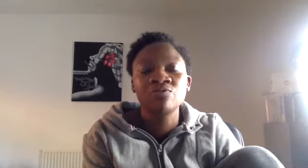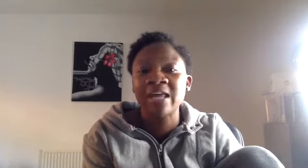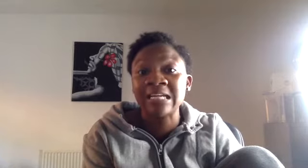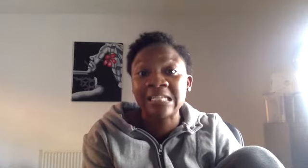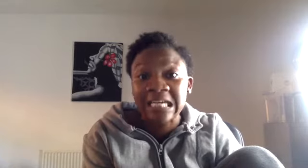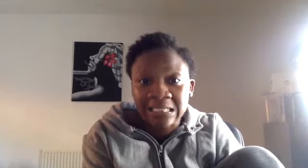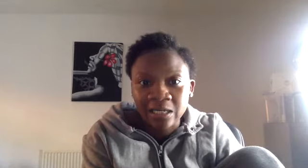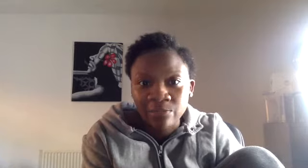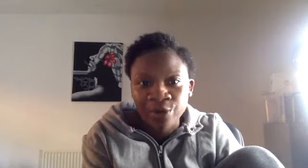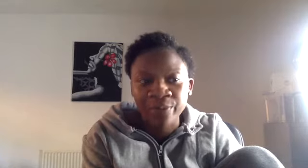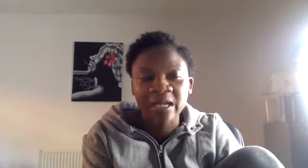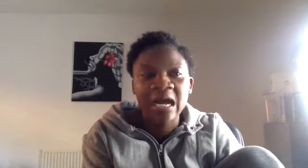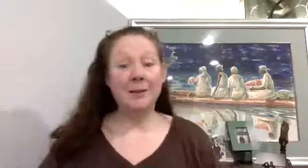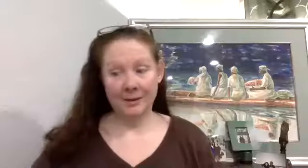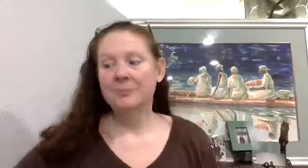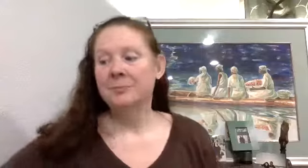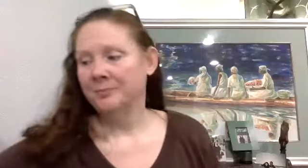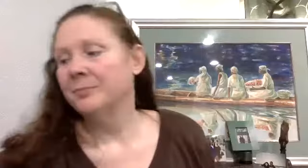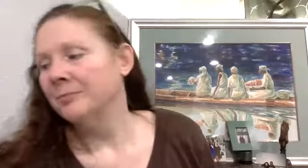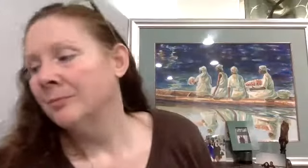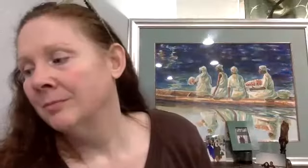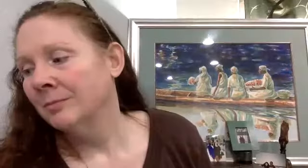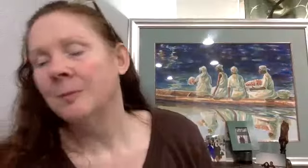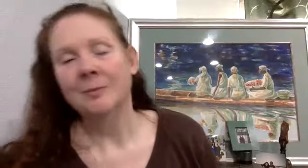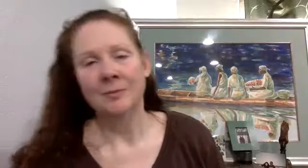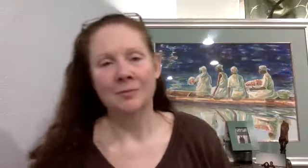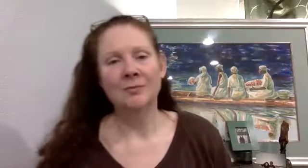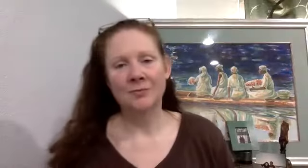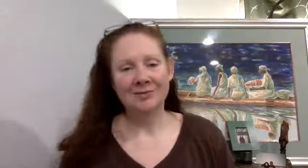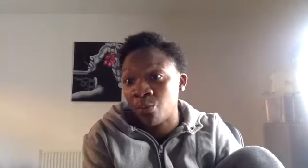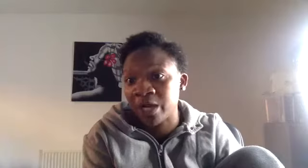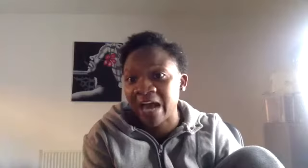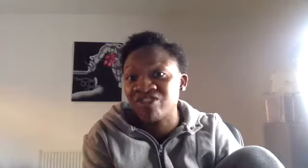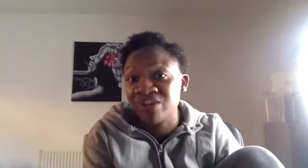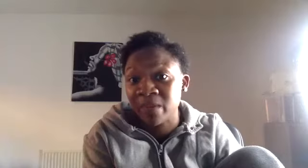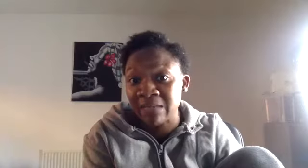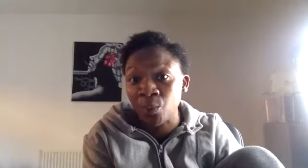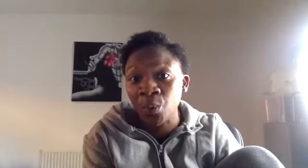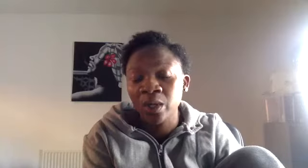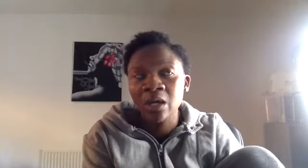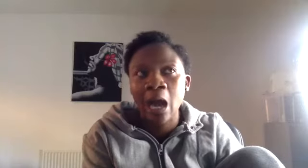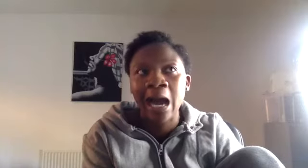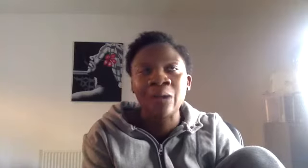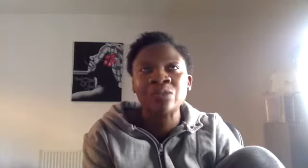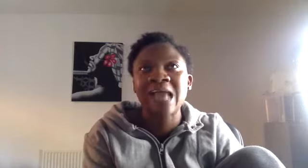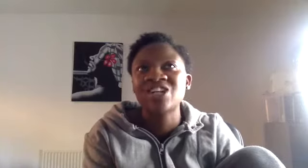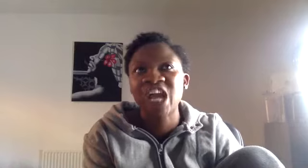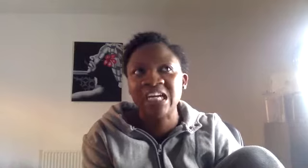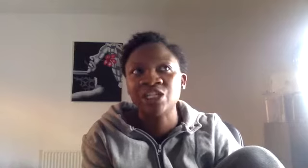right thing to eat at the moment. How should they train? Because training was different. They weren't at the gym anymore. How was that change in